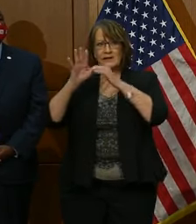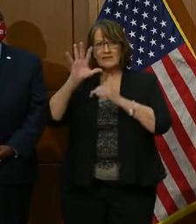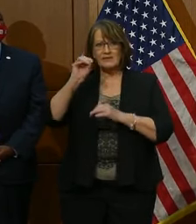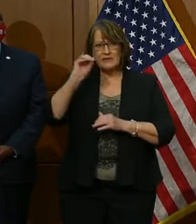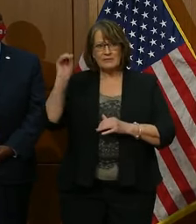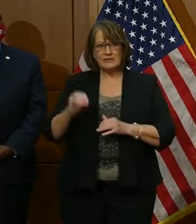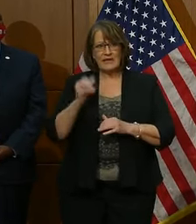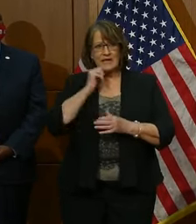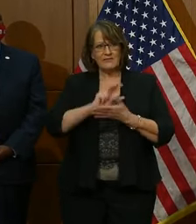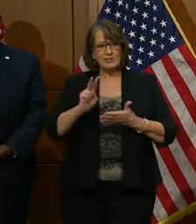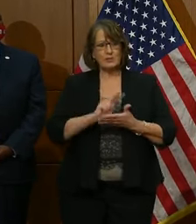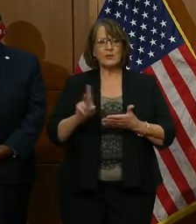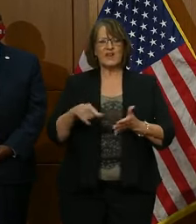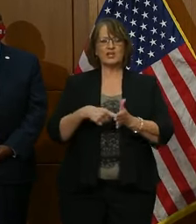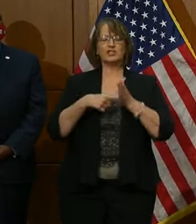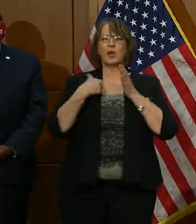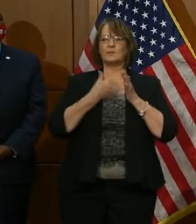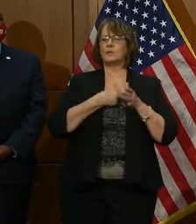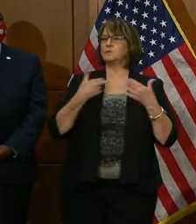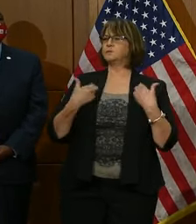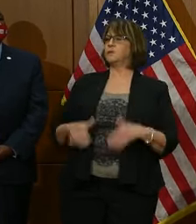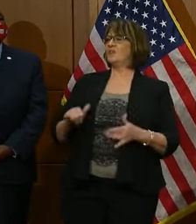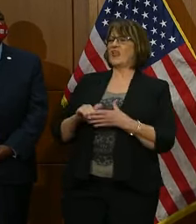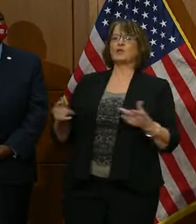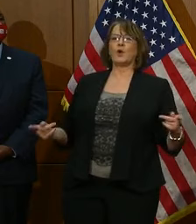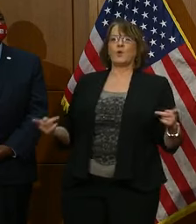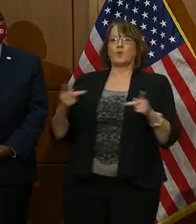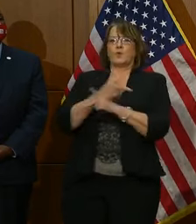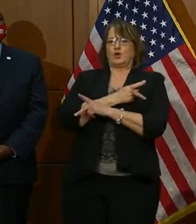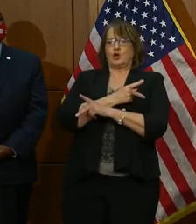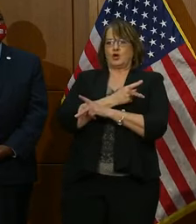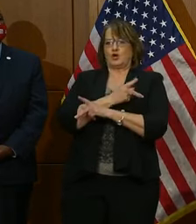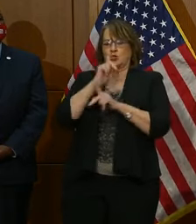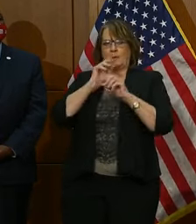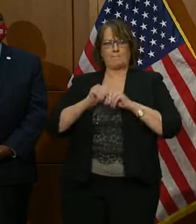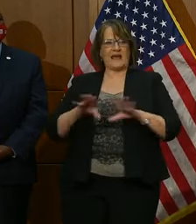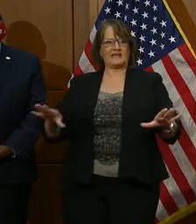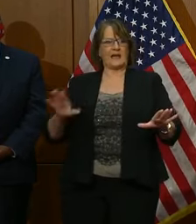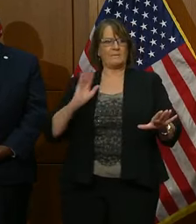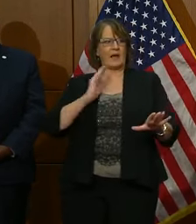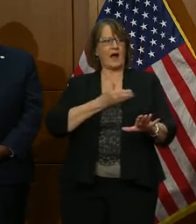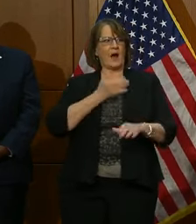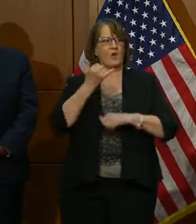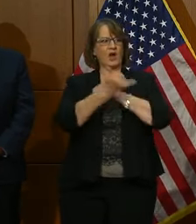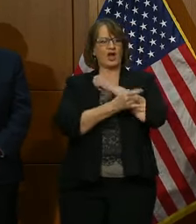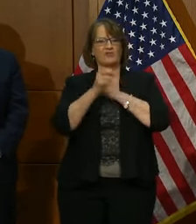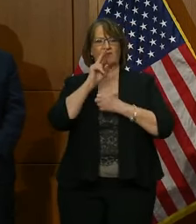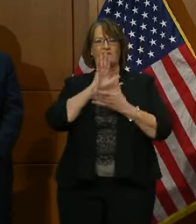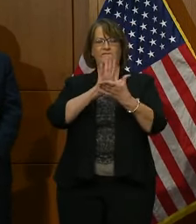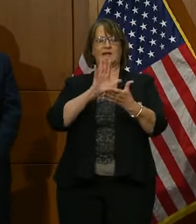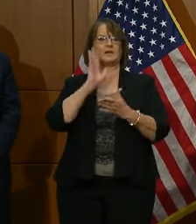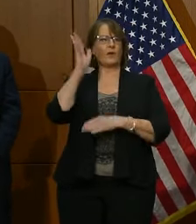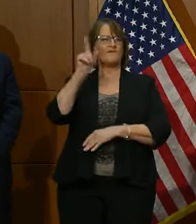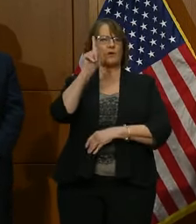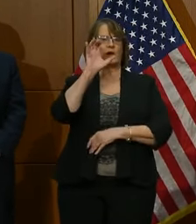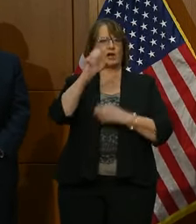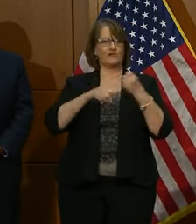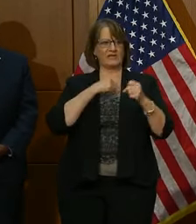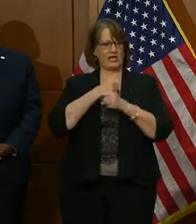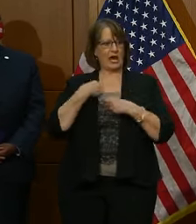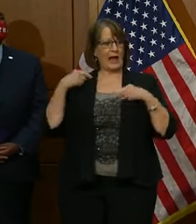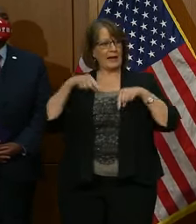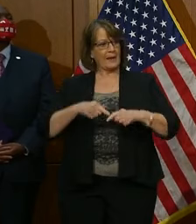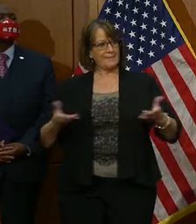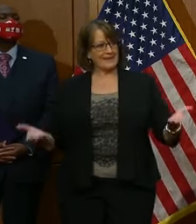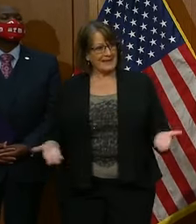offer further indication that we are in the worst pandemic this country has seen in more than 100 years. I am here today to speak to